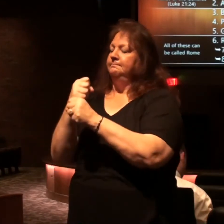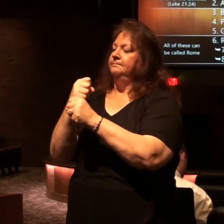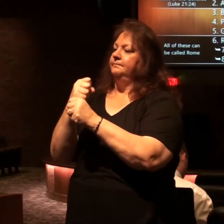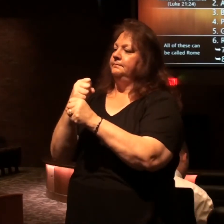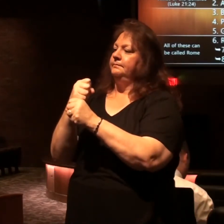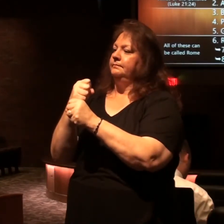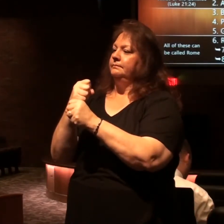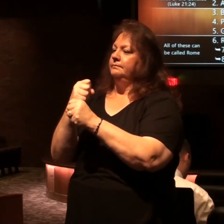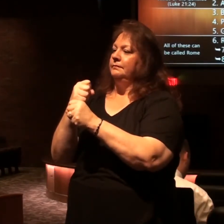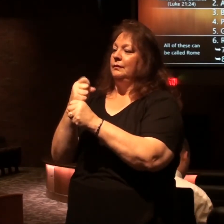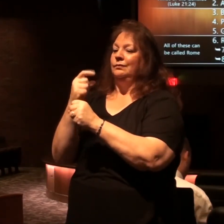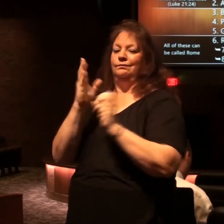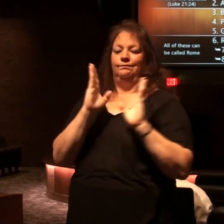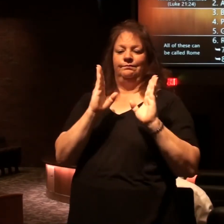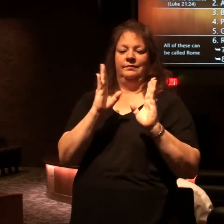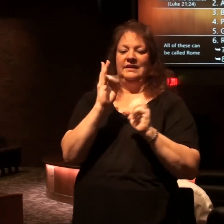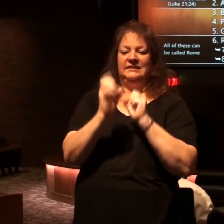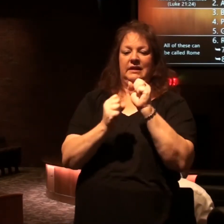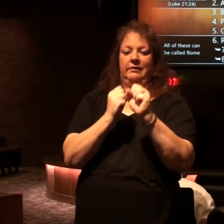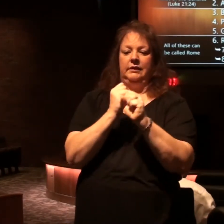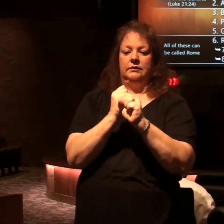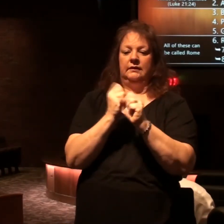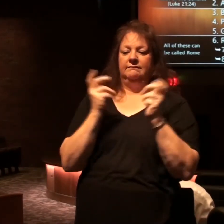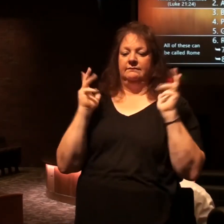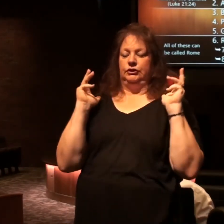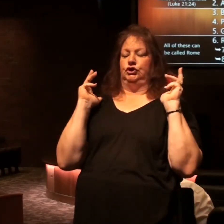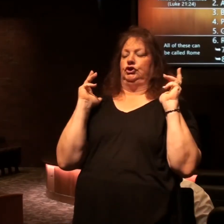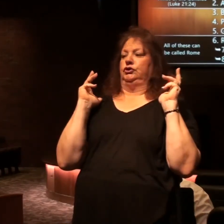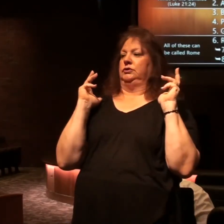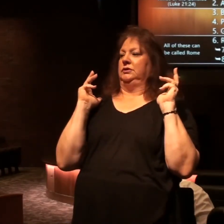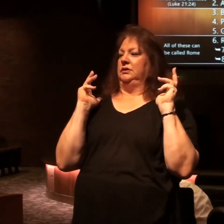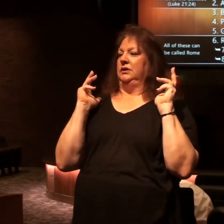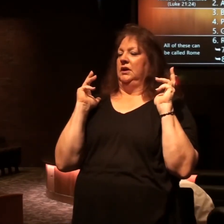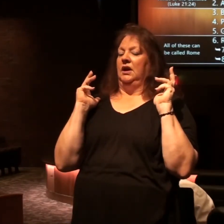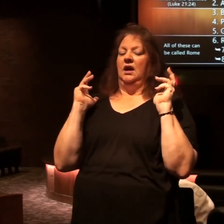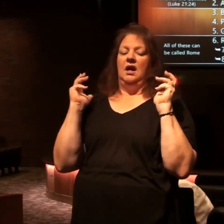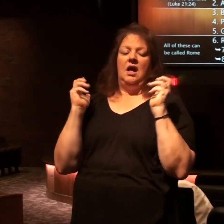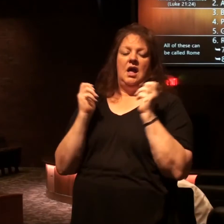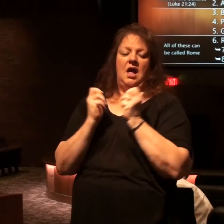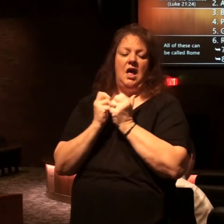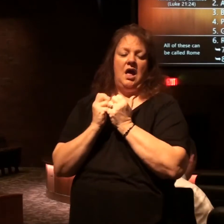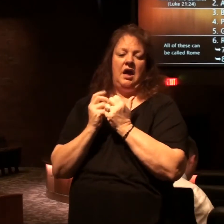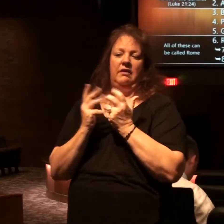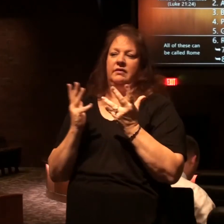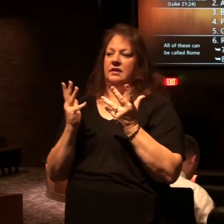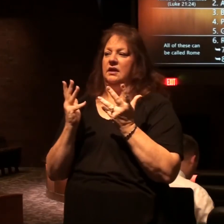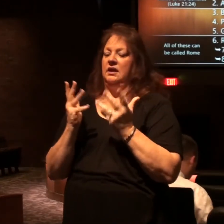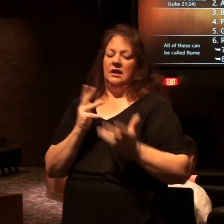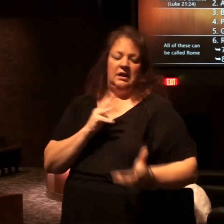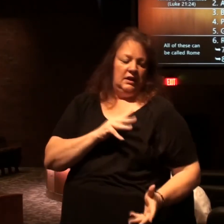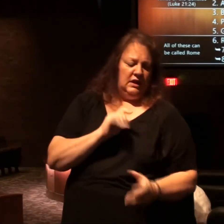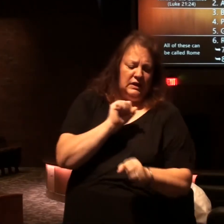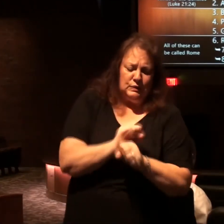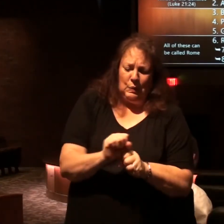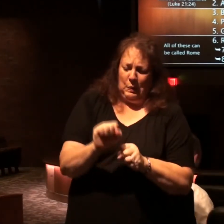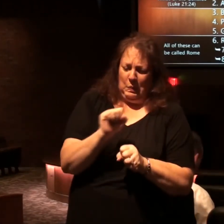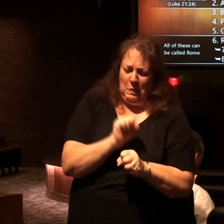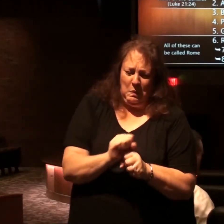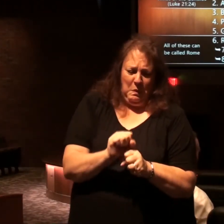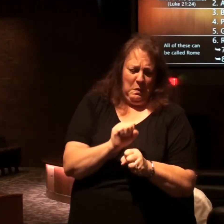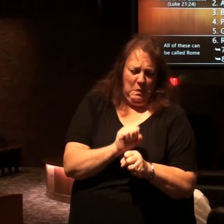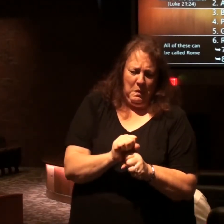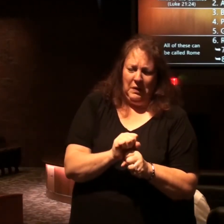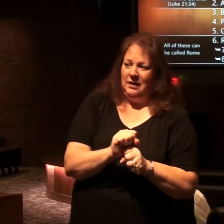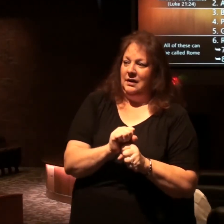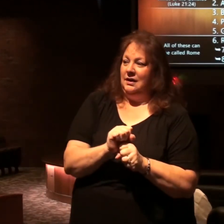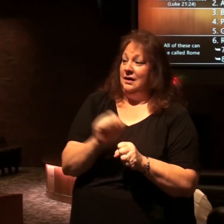in this one seven year period that's where it is and that brings everything together all of Satan's efforts we were back